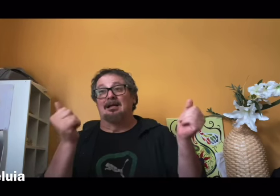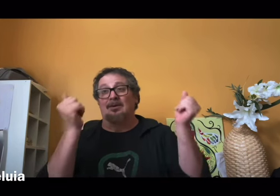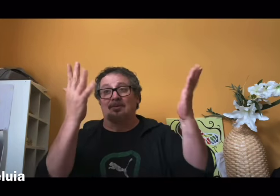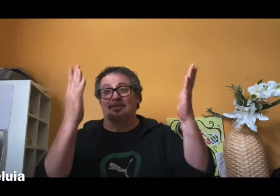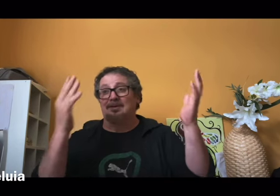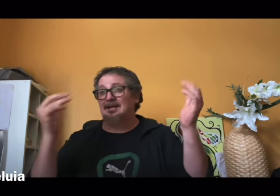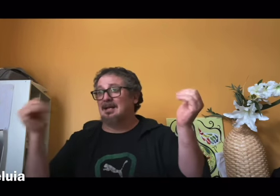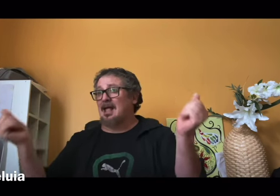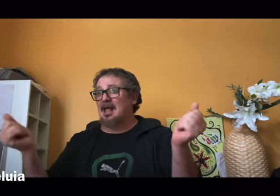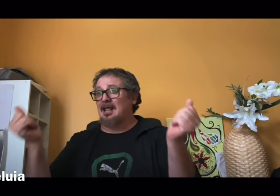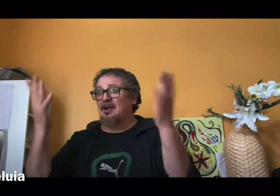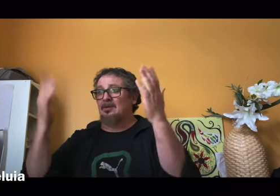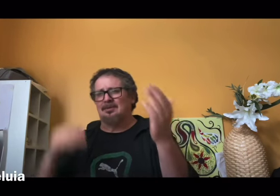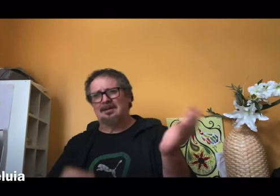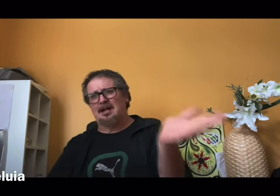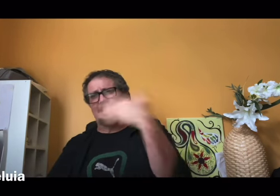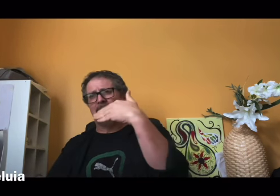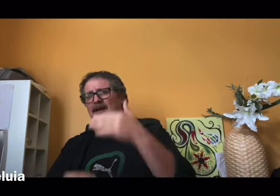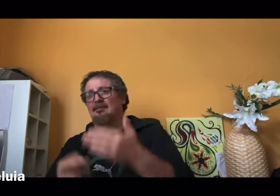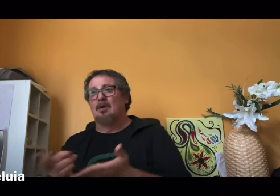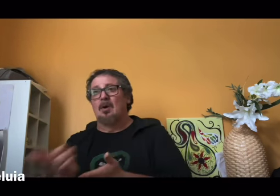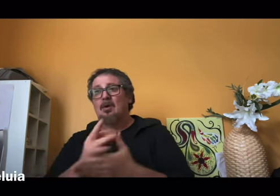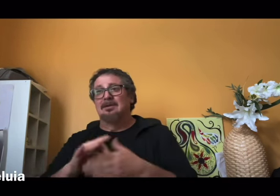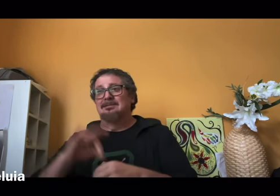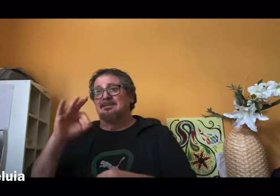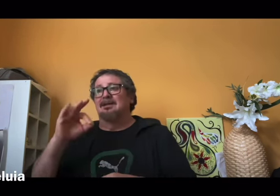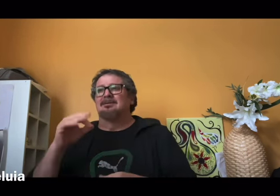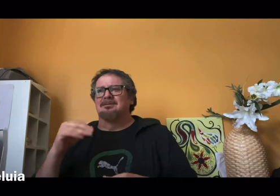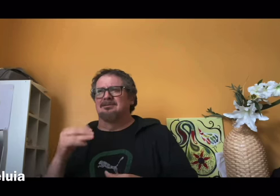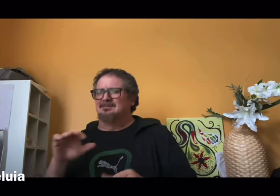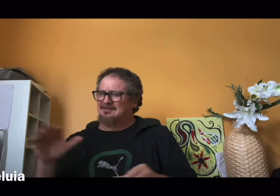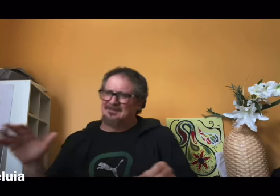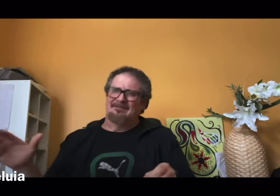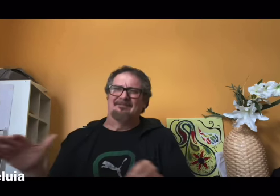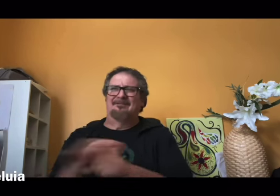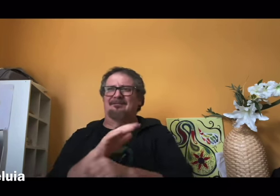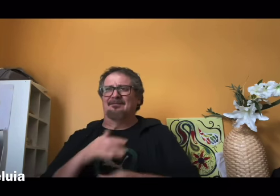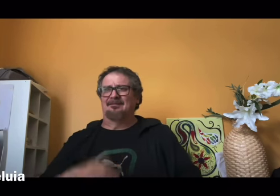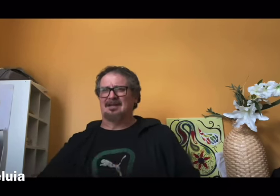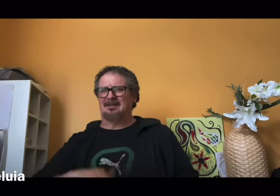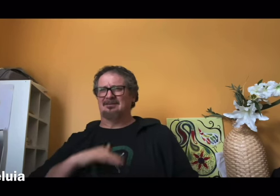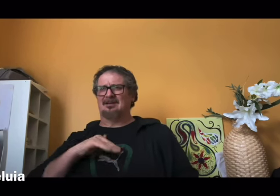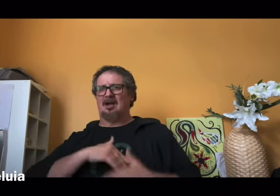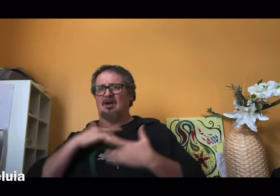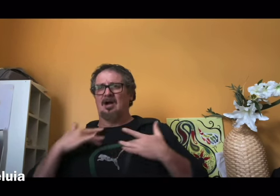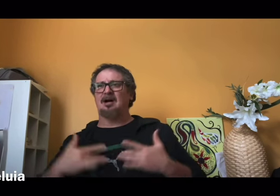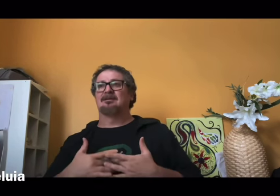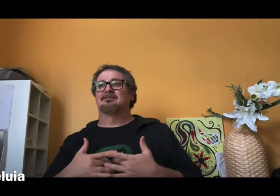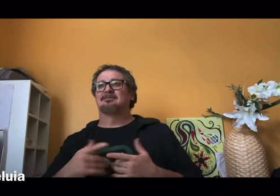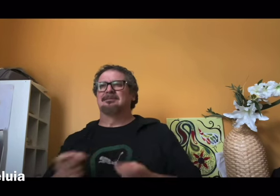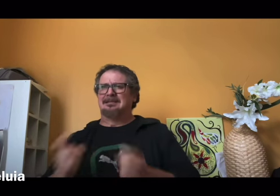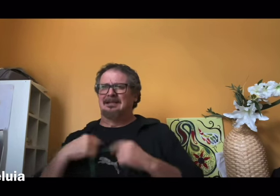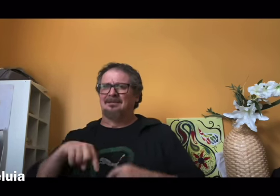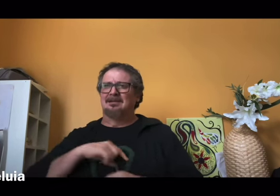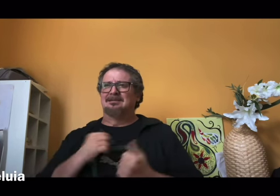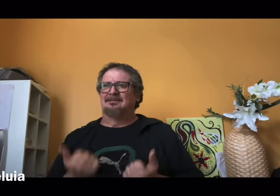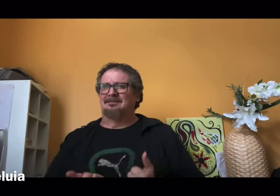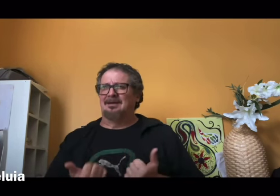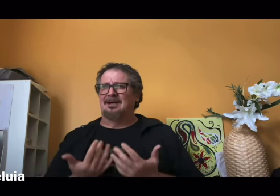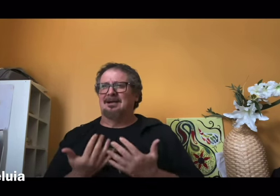alleluia alleluia come Holy Spirit fill the hearts of your faithful and